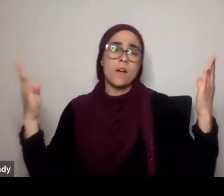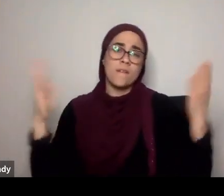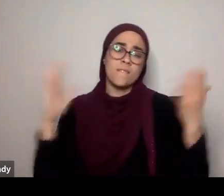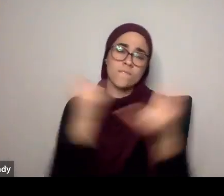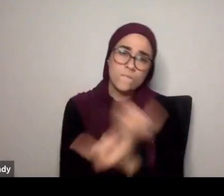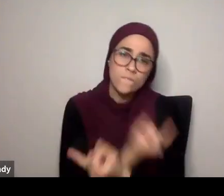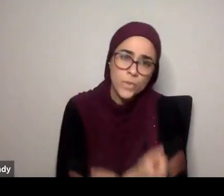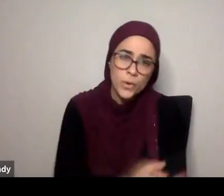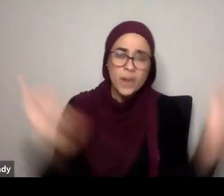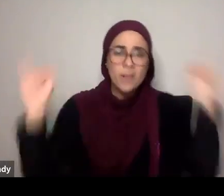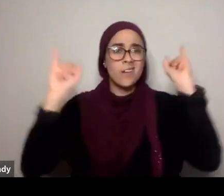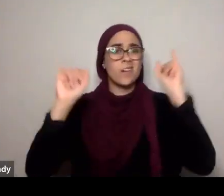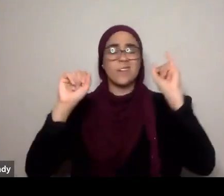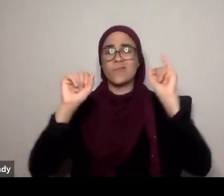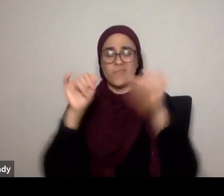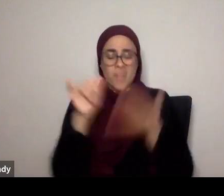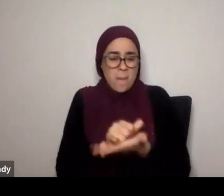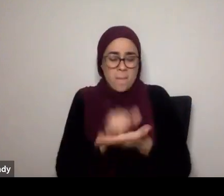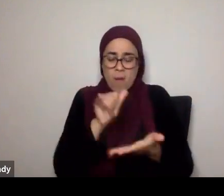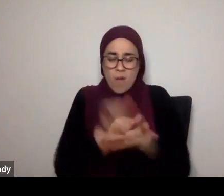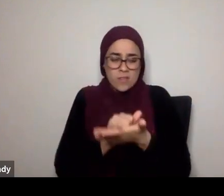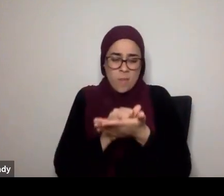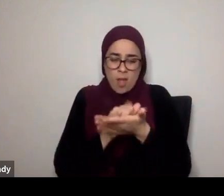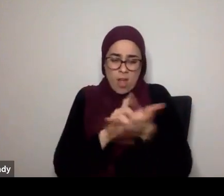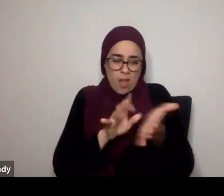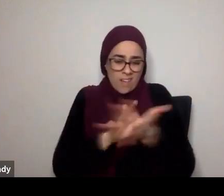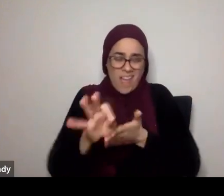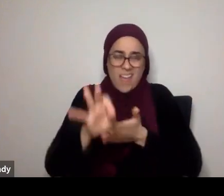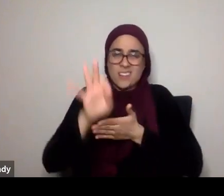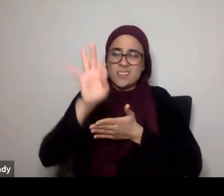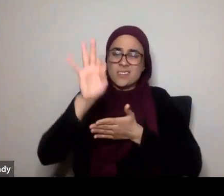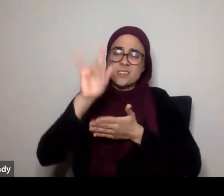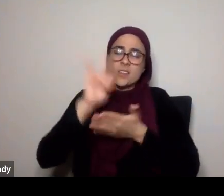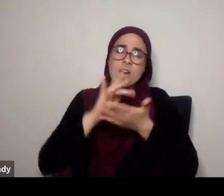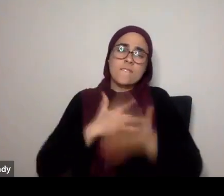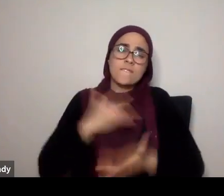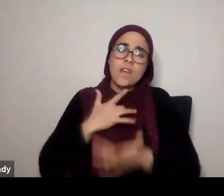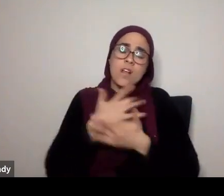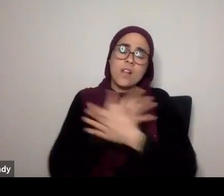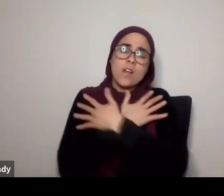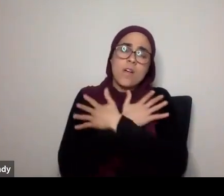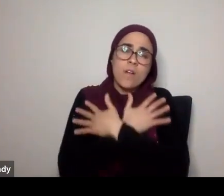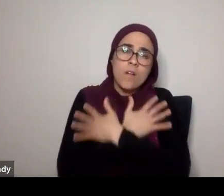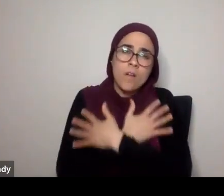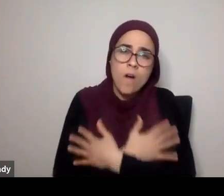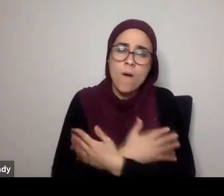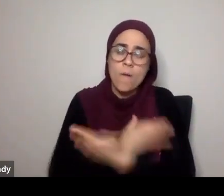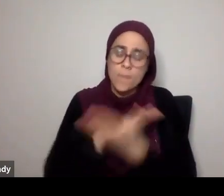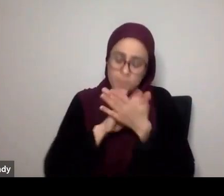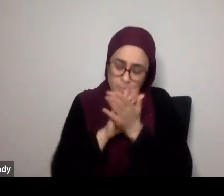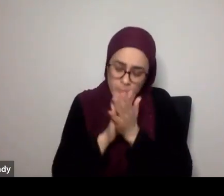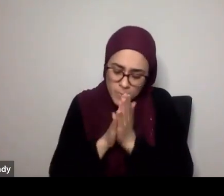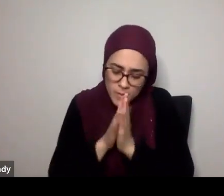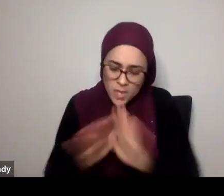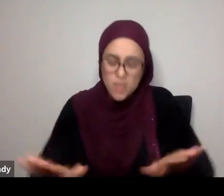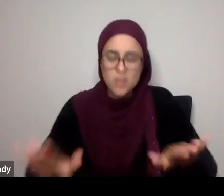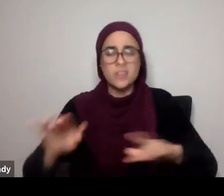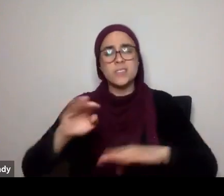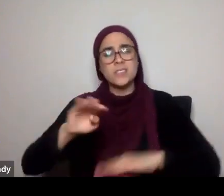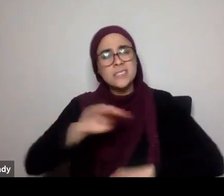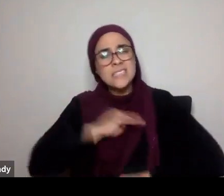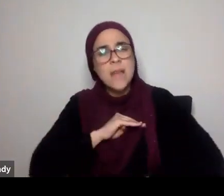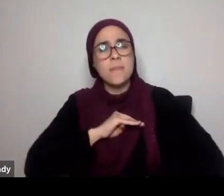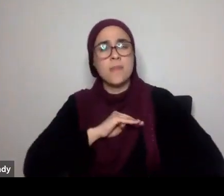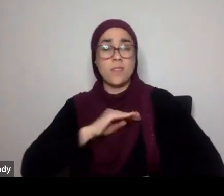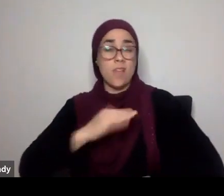that cannot be quantified in words, is gift of calm, and tranquility, and real content, and that can never be,